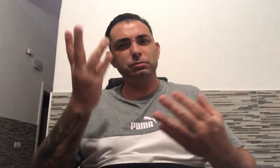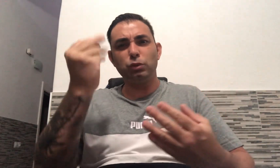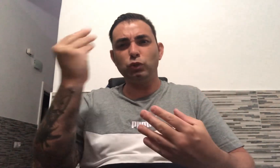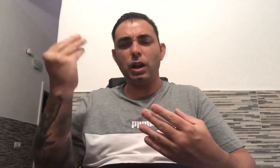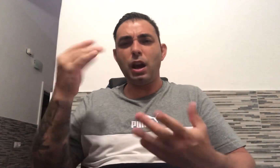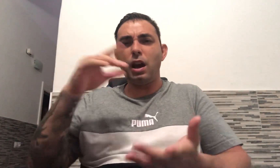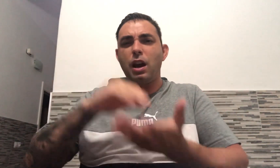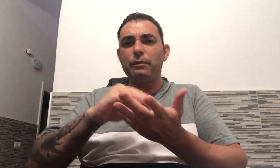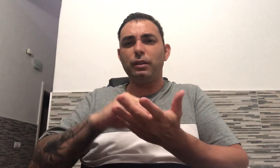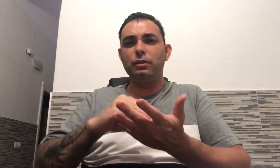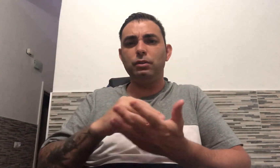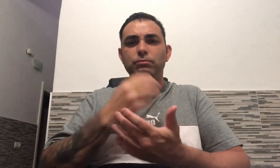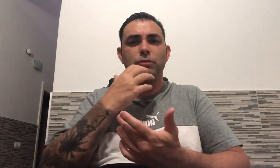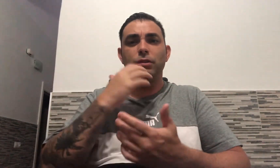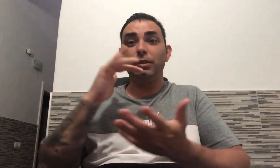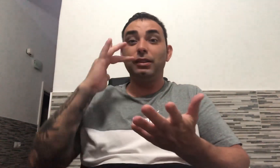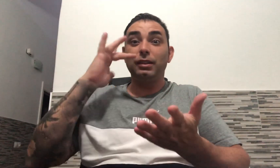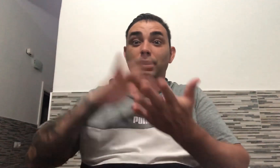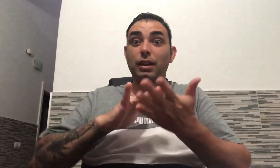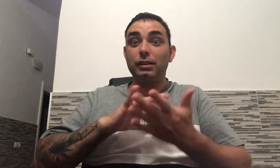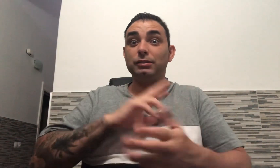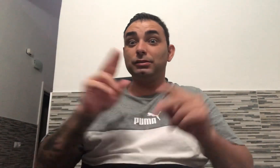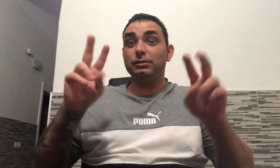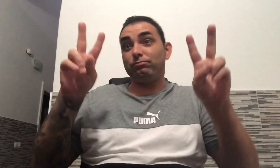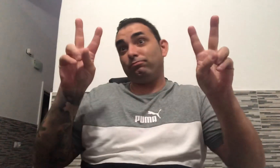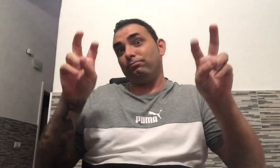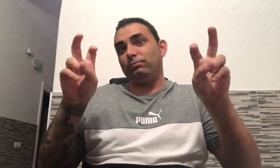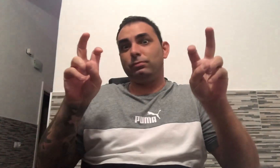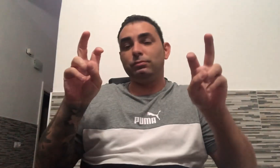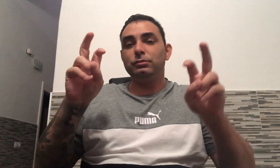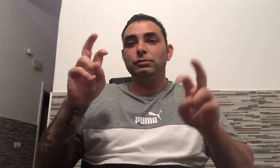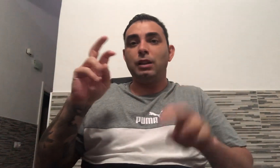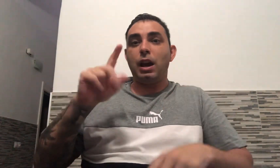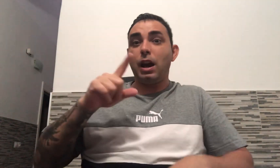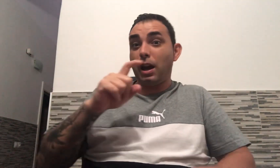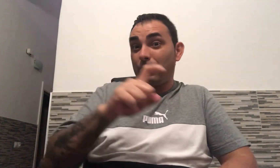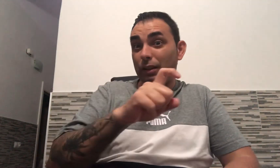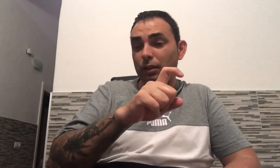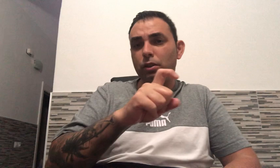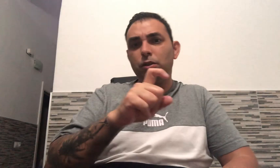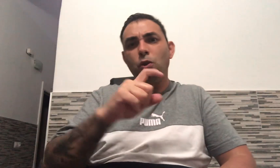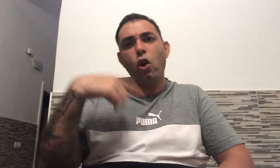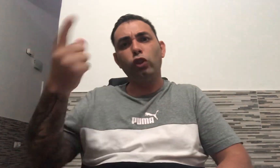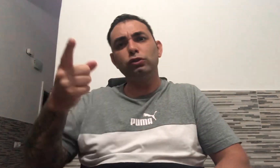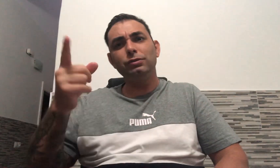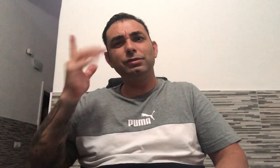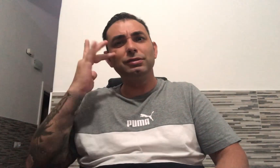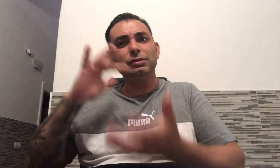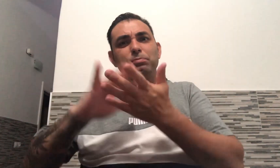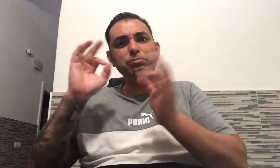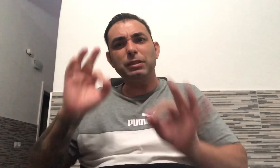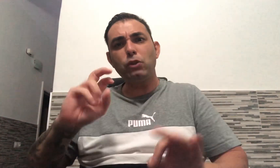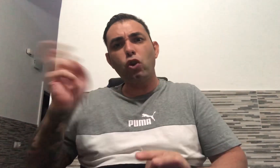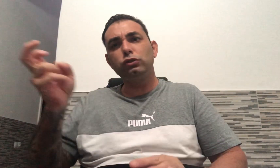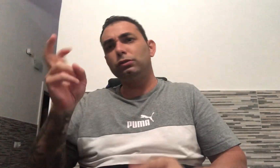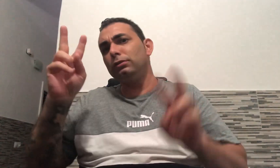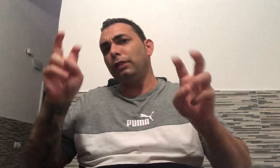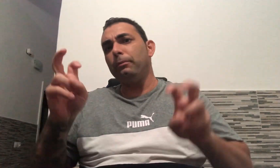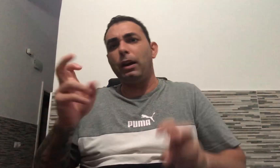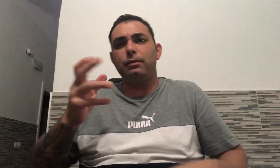I'm not done. I have to give up to my back.